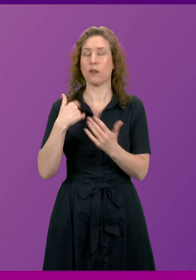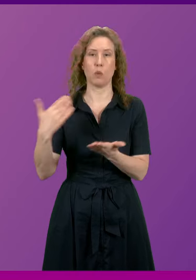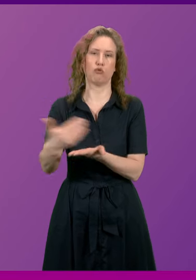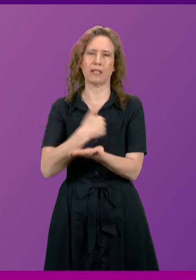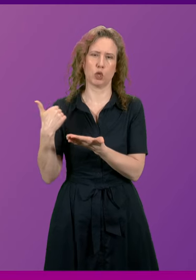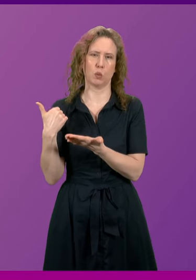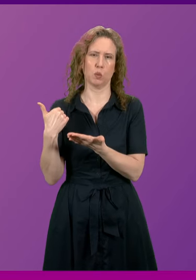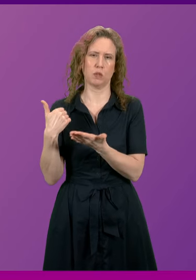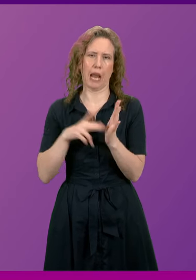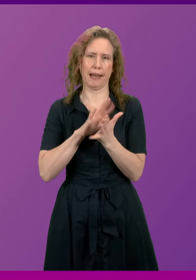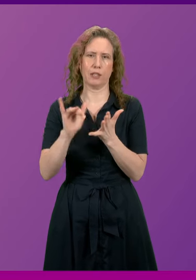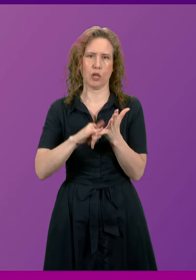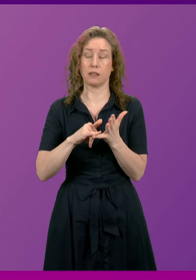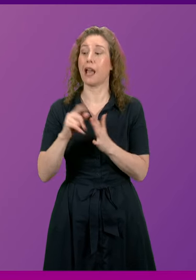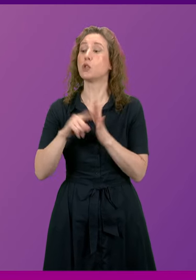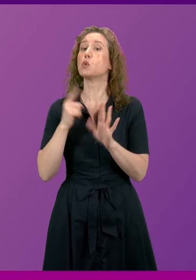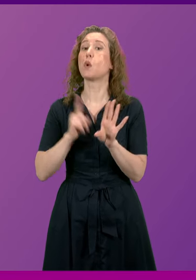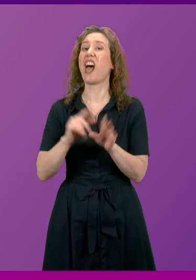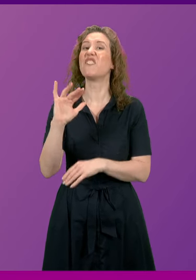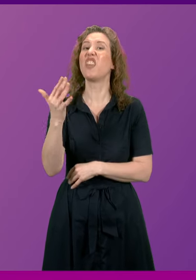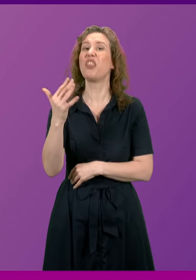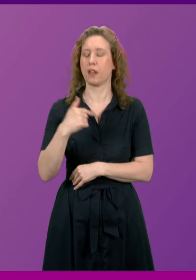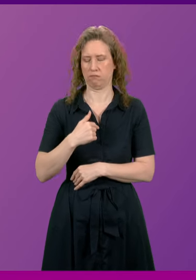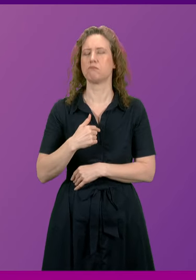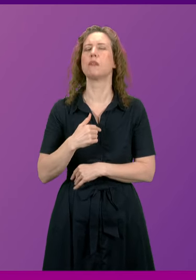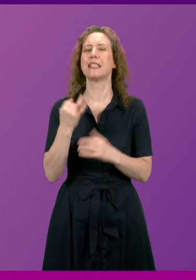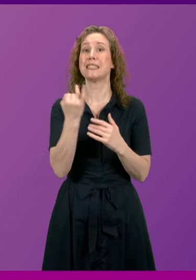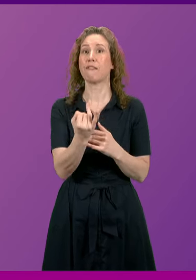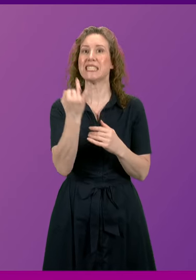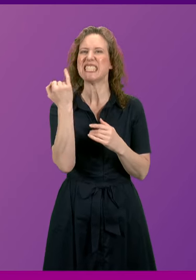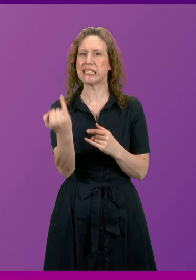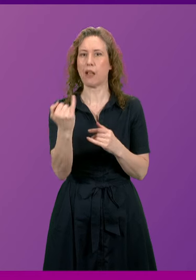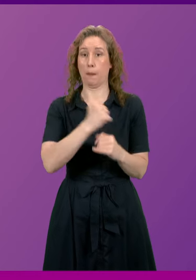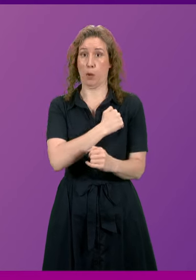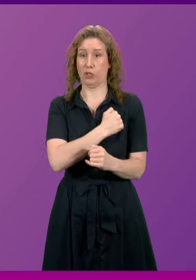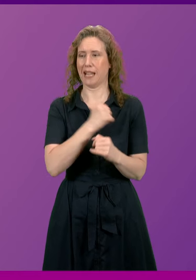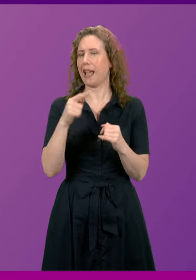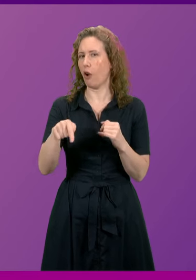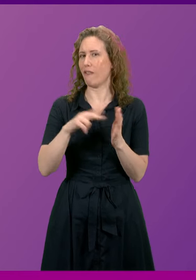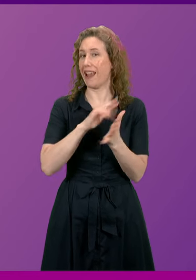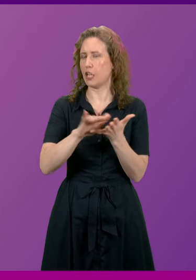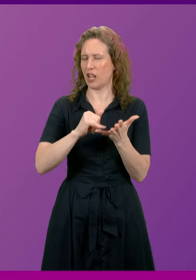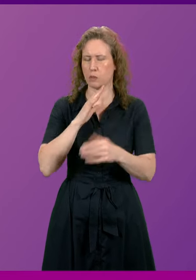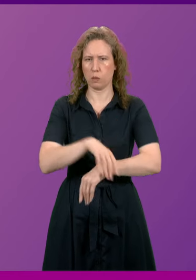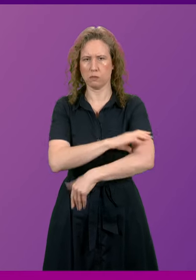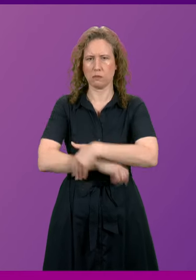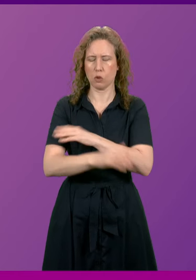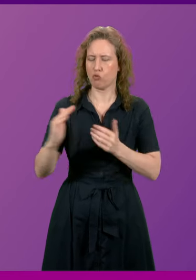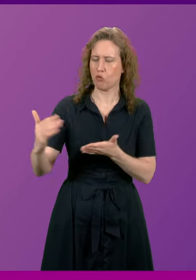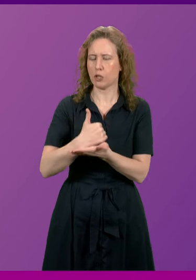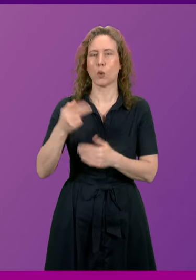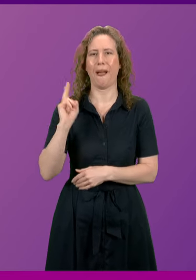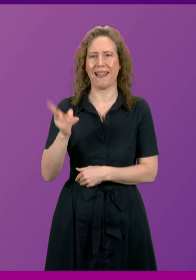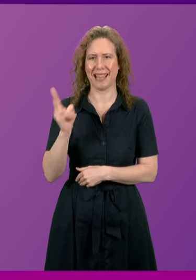our NHS. And on July 5th the 76th birthday of our NHS we will begin the process of rescuing it again.